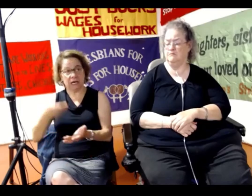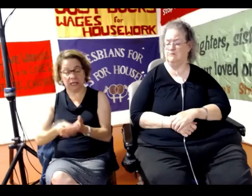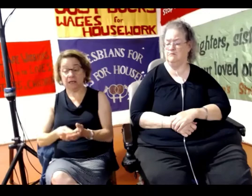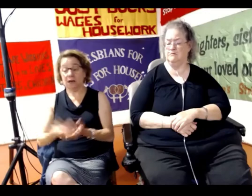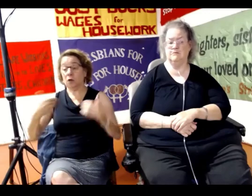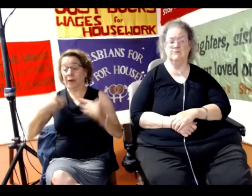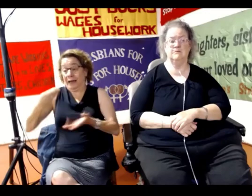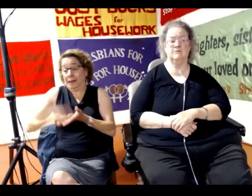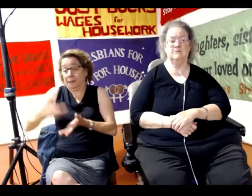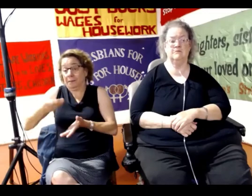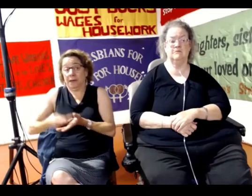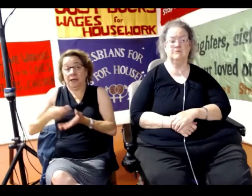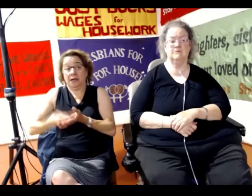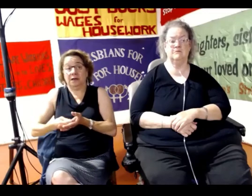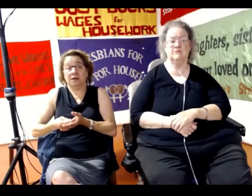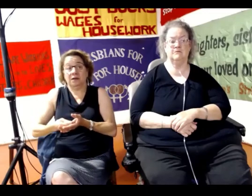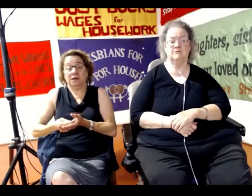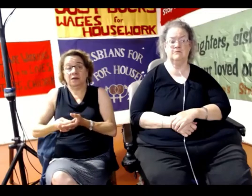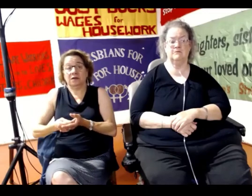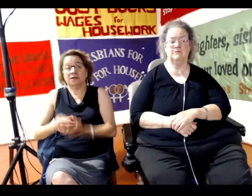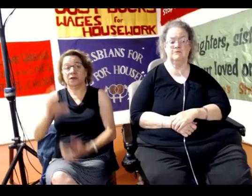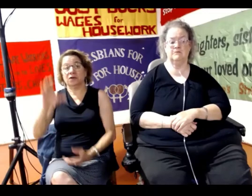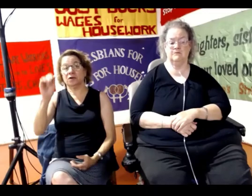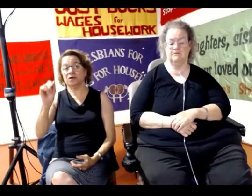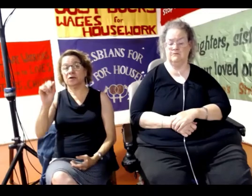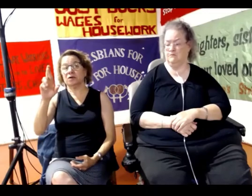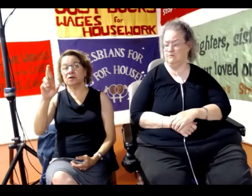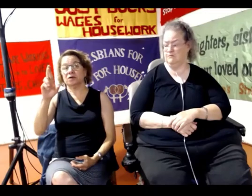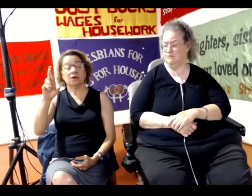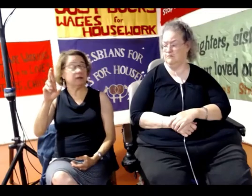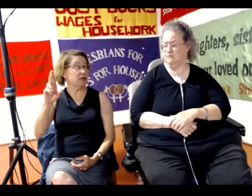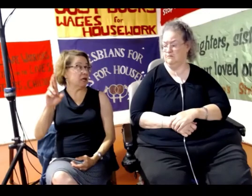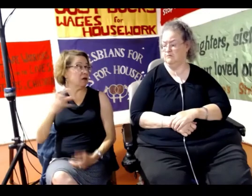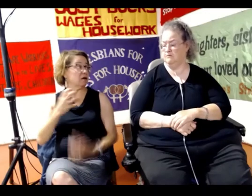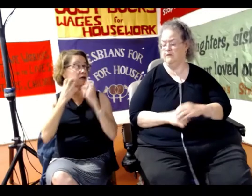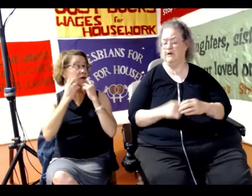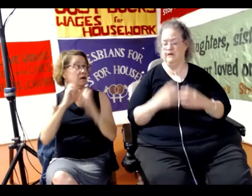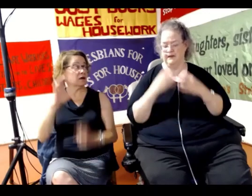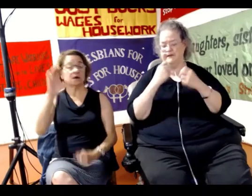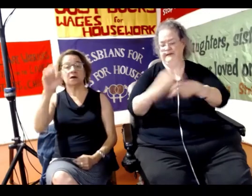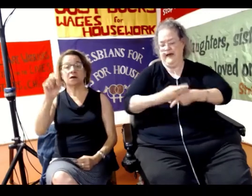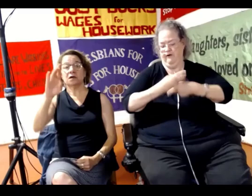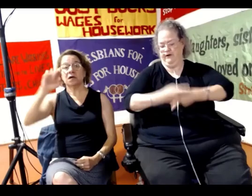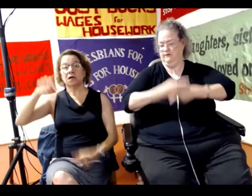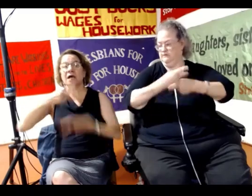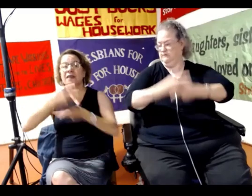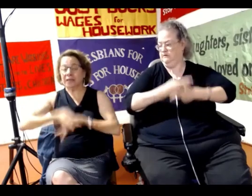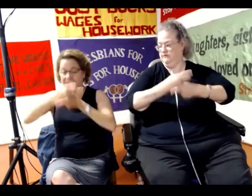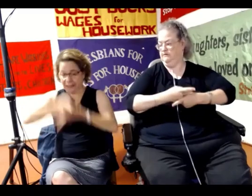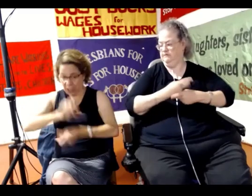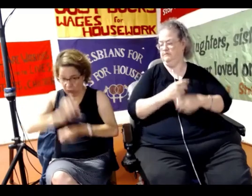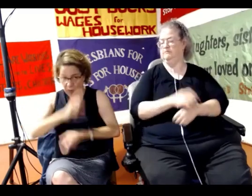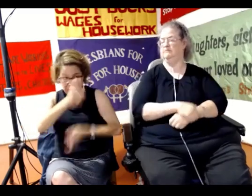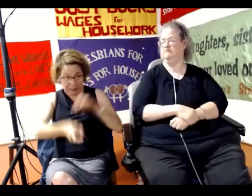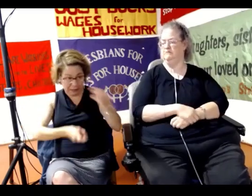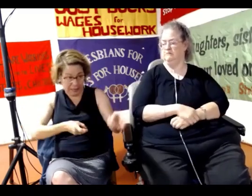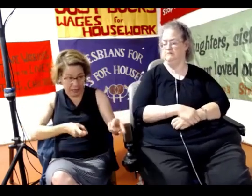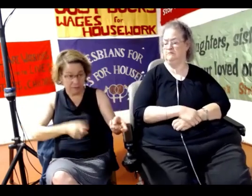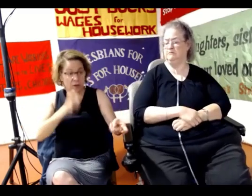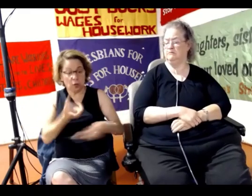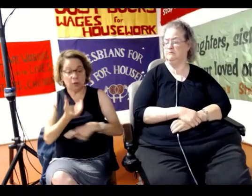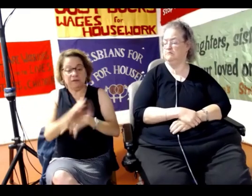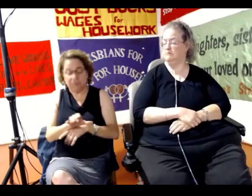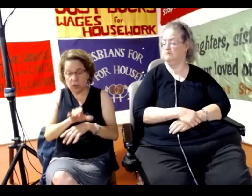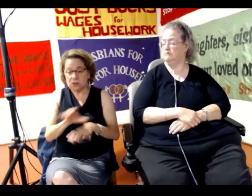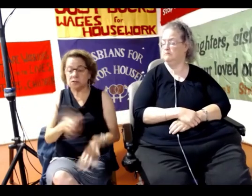for the caring work that we do, which we know is very valuable to society, we wouldn't be pushed into prostitution in